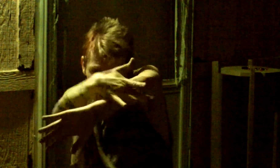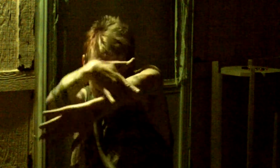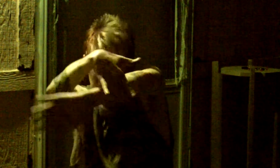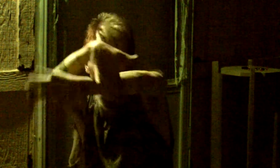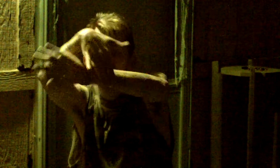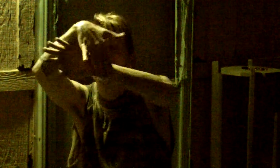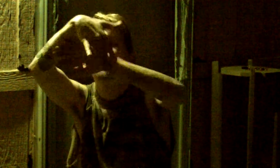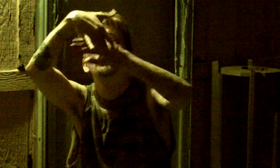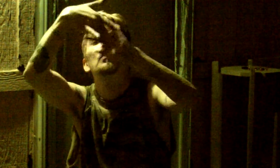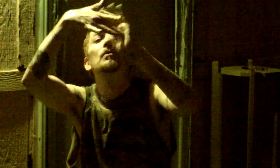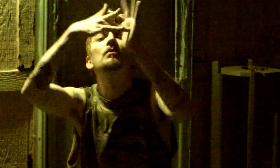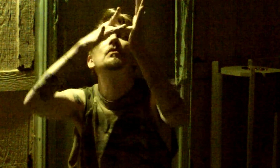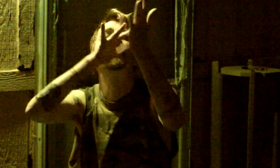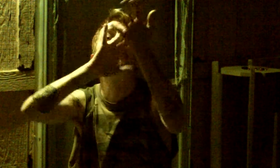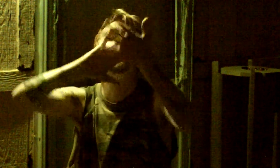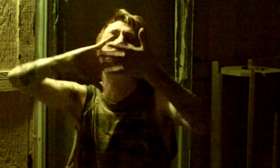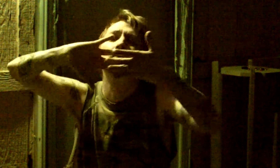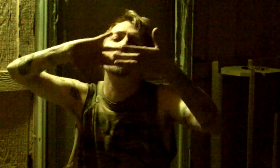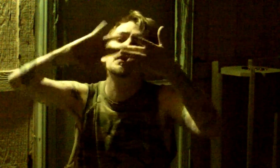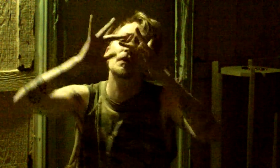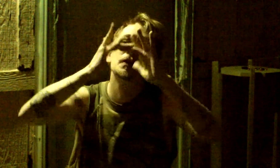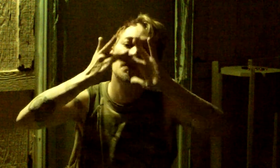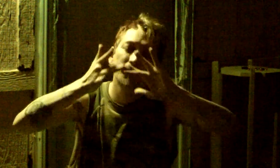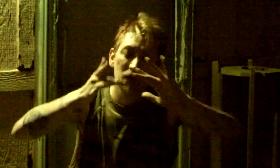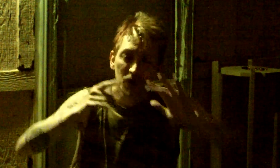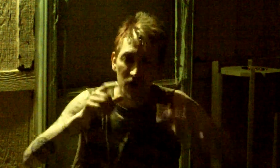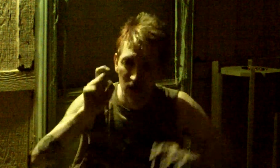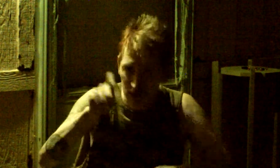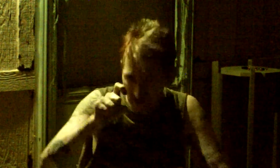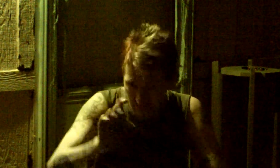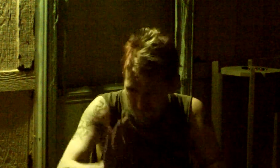I need to find a way inside